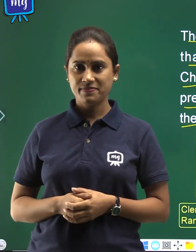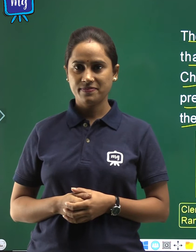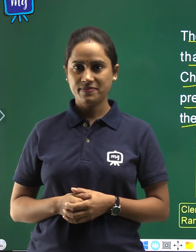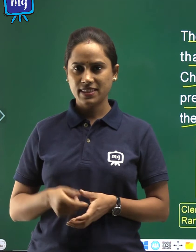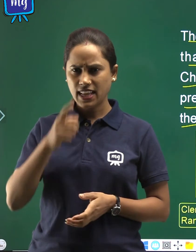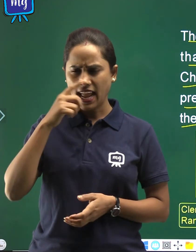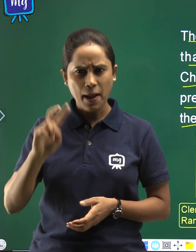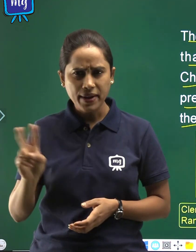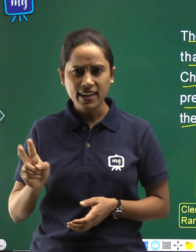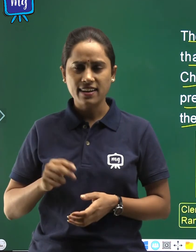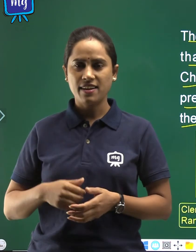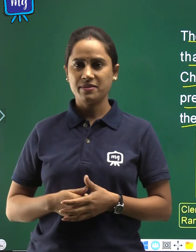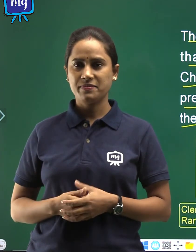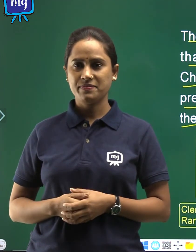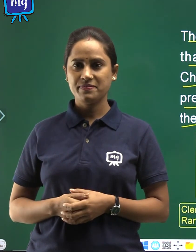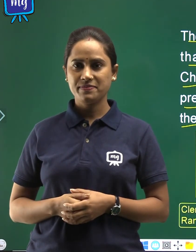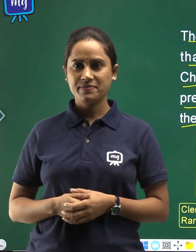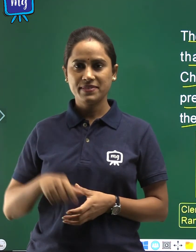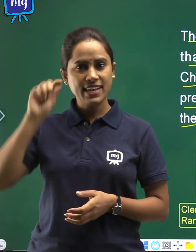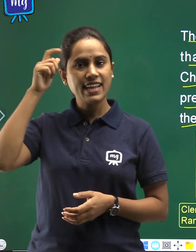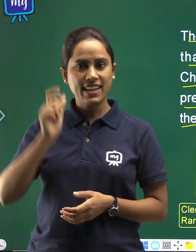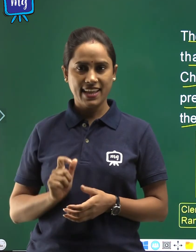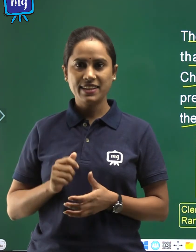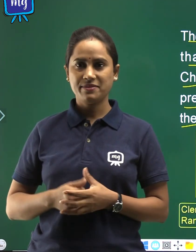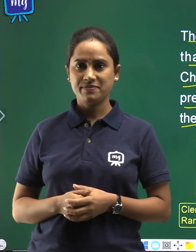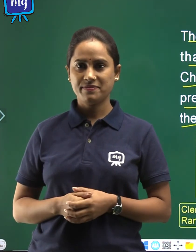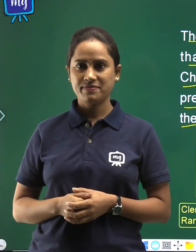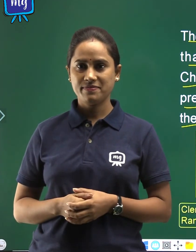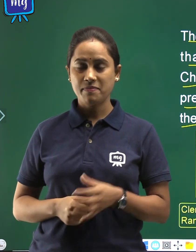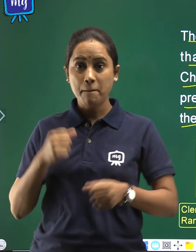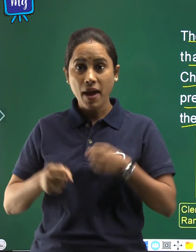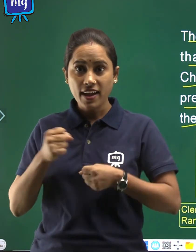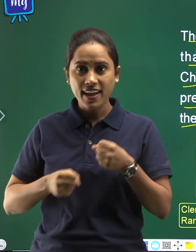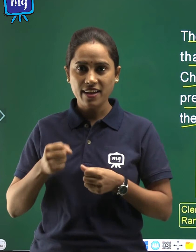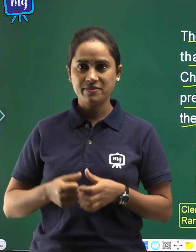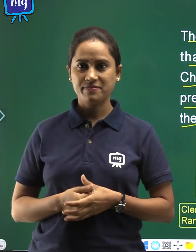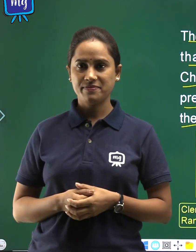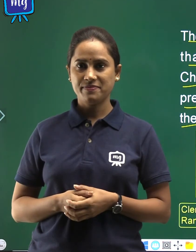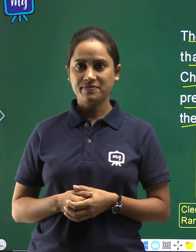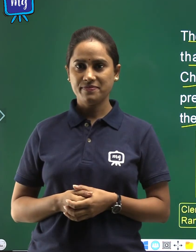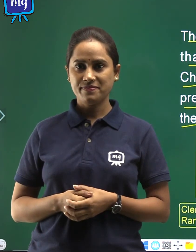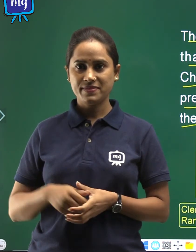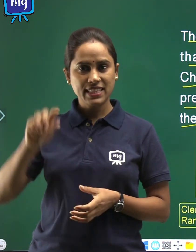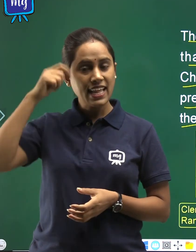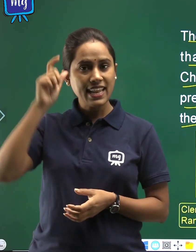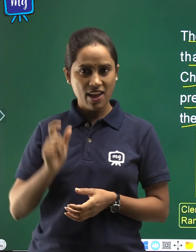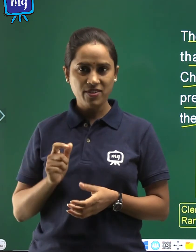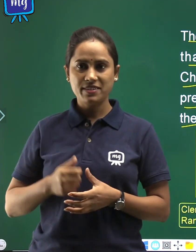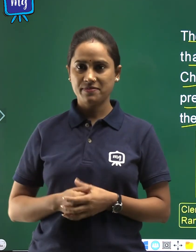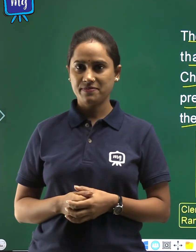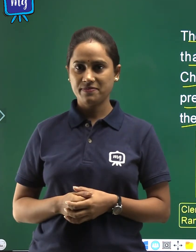kapat karna, rain, bhaag gaya. Never,